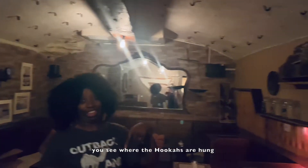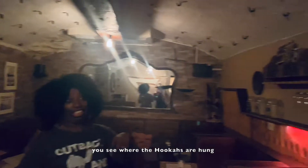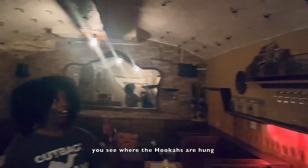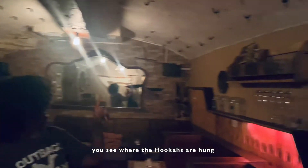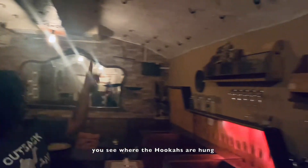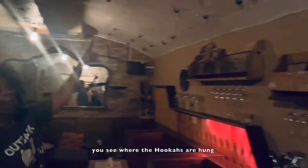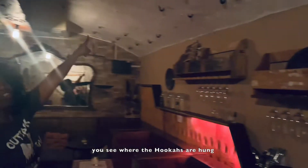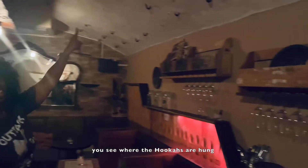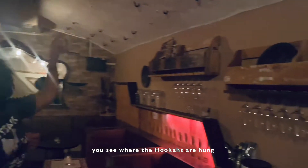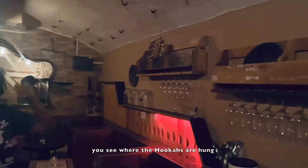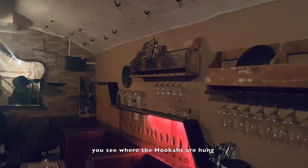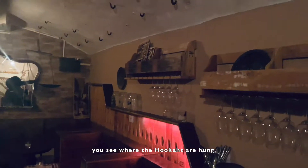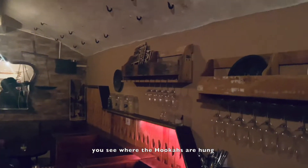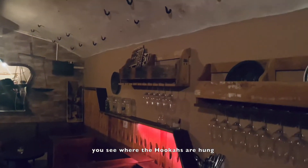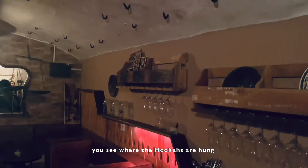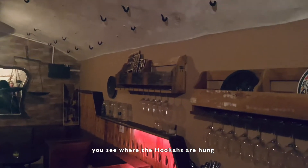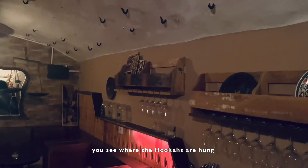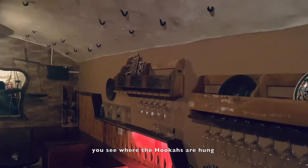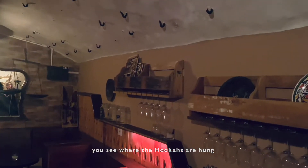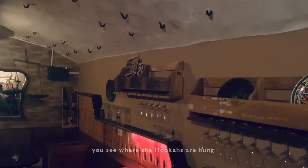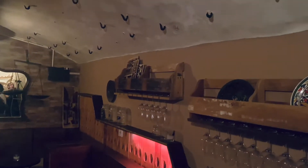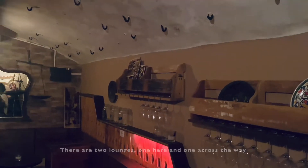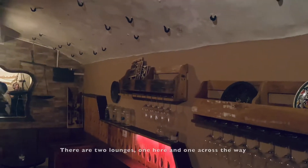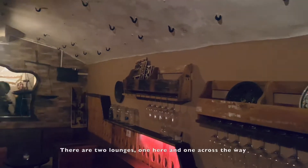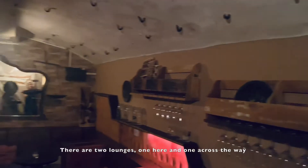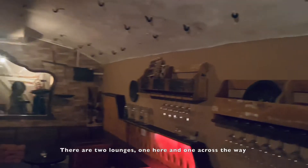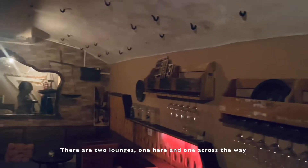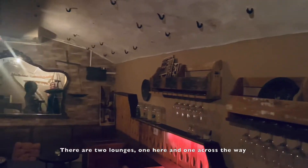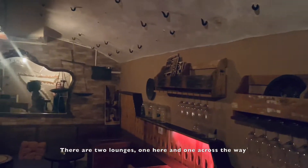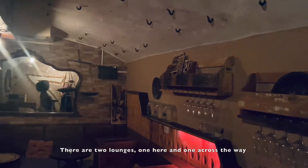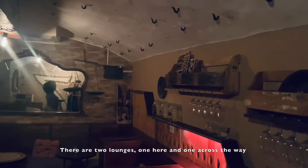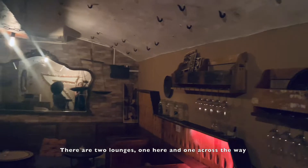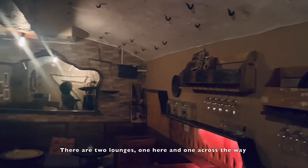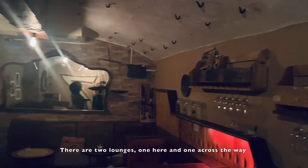there's actually two hookah lounges the one here and there's one across the way